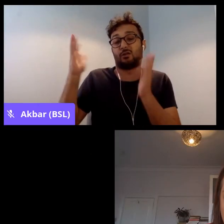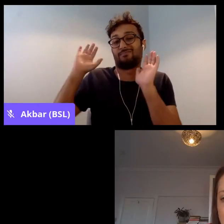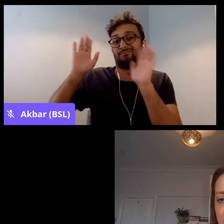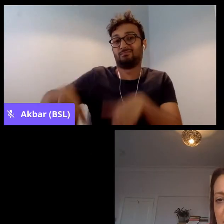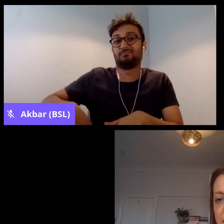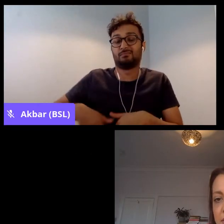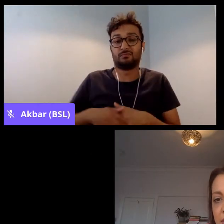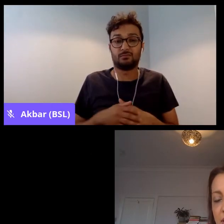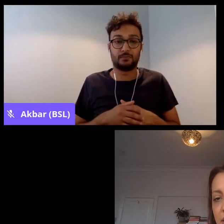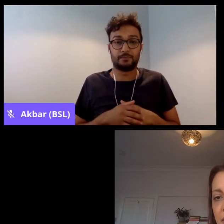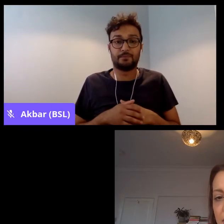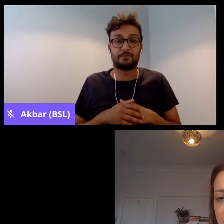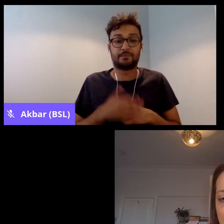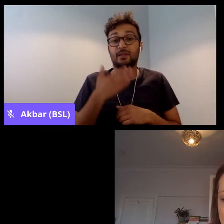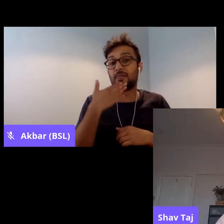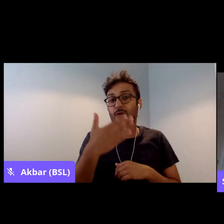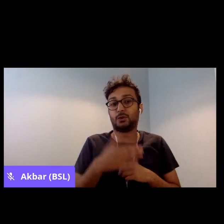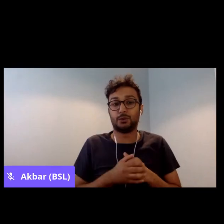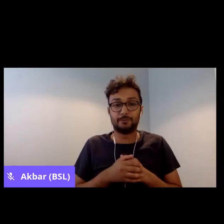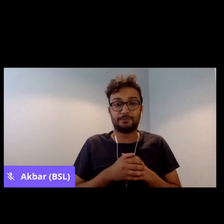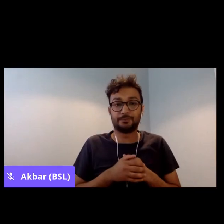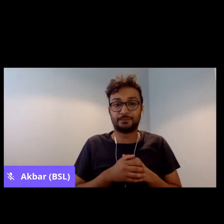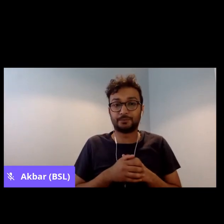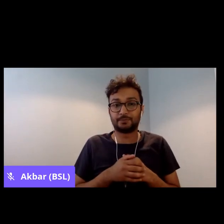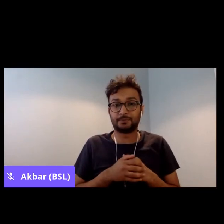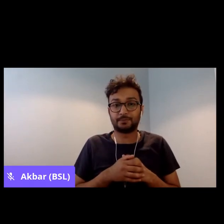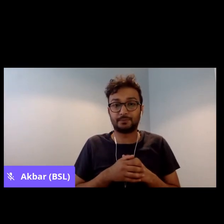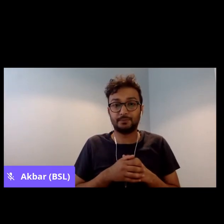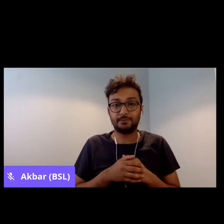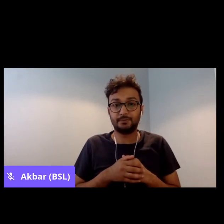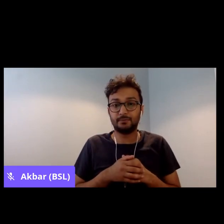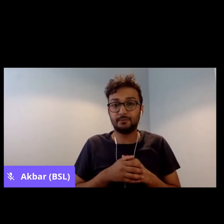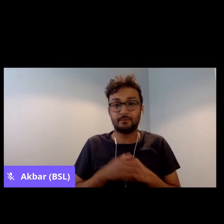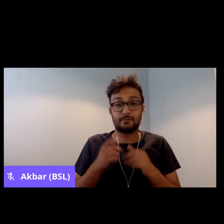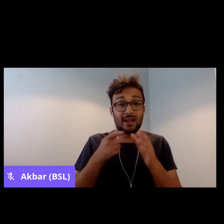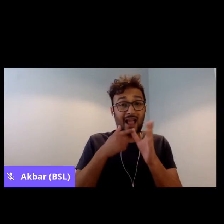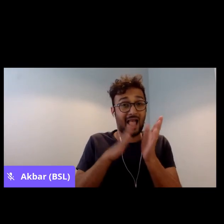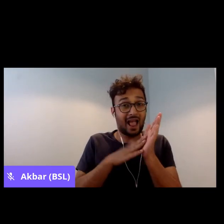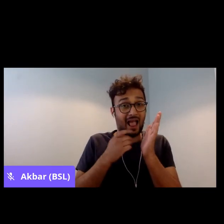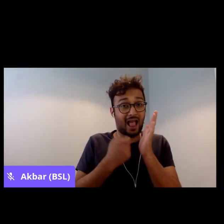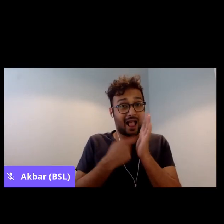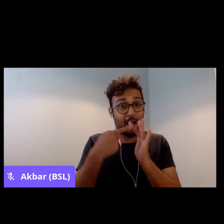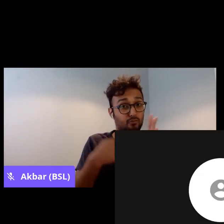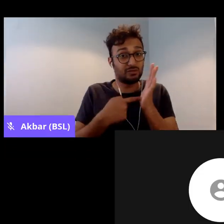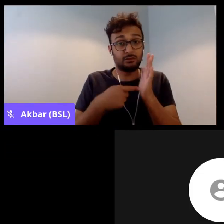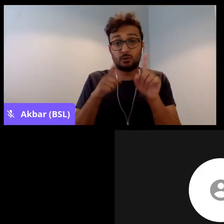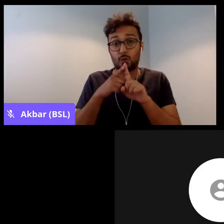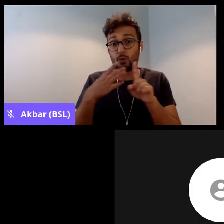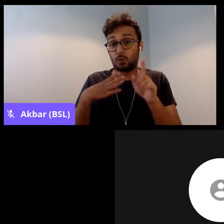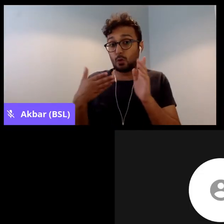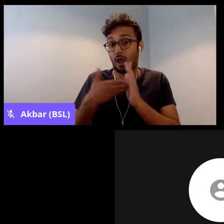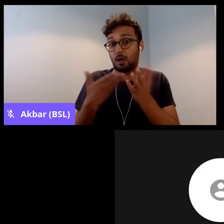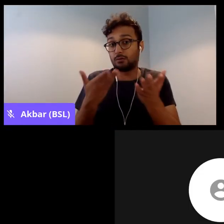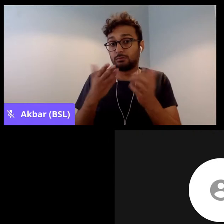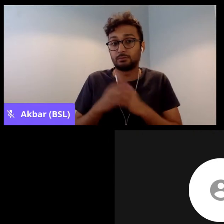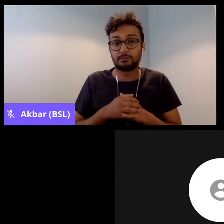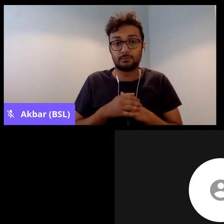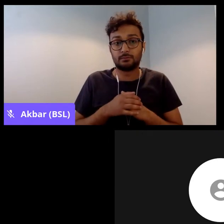Thank you. Thank you, Mohammed. I don't know whether if Amrit wants to also come in on this question?